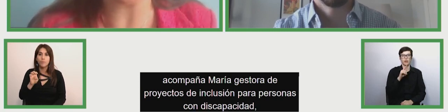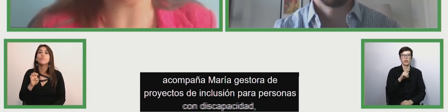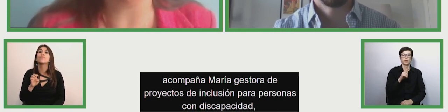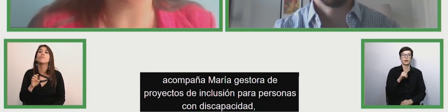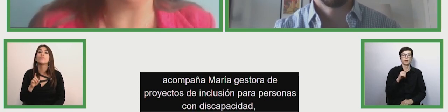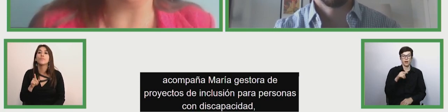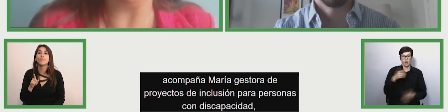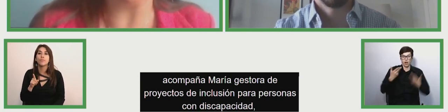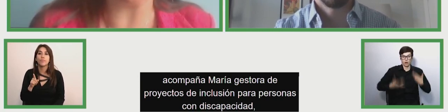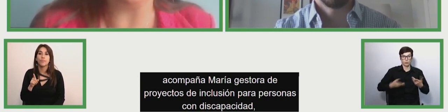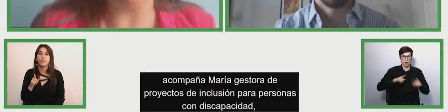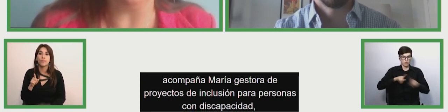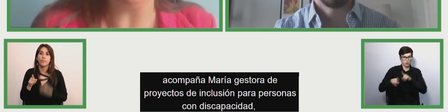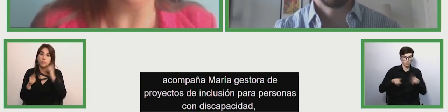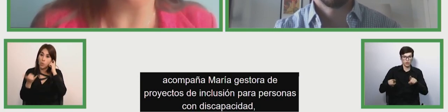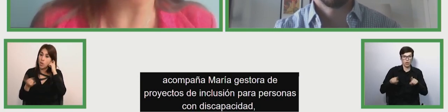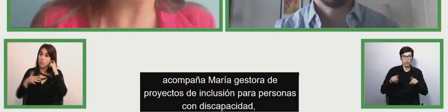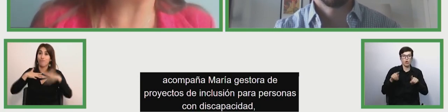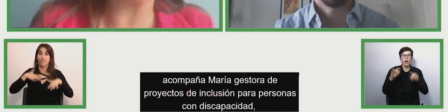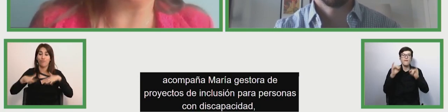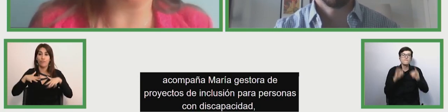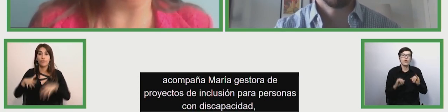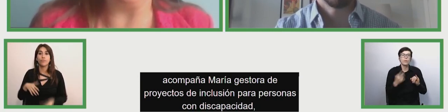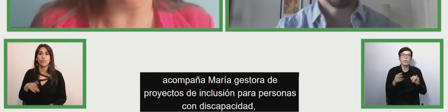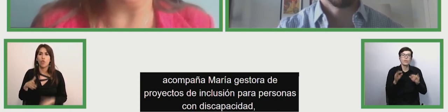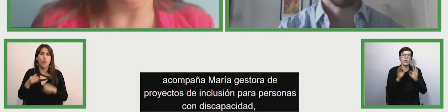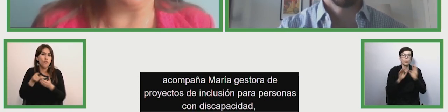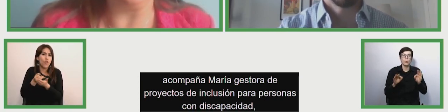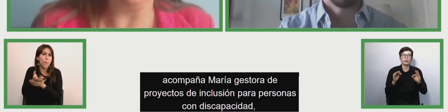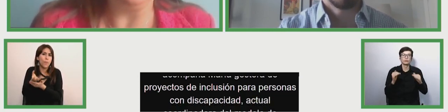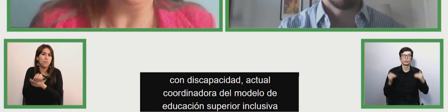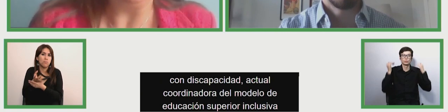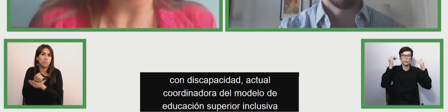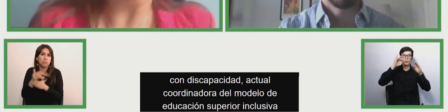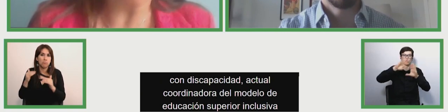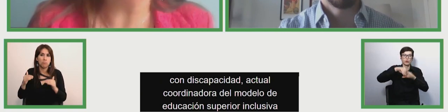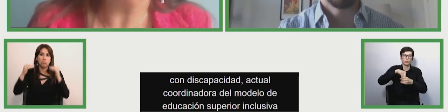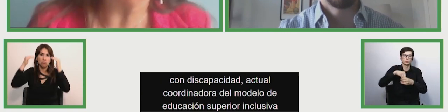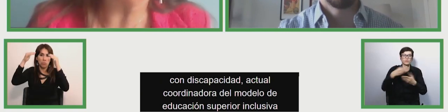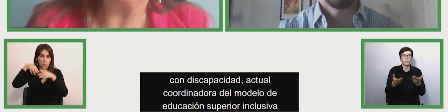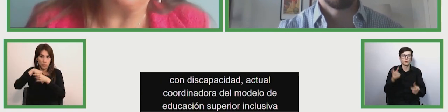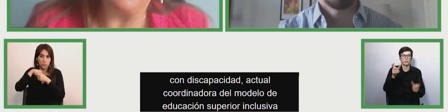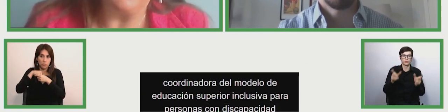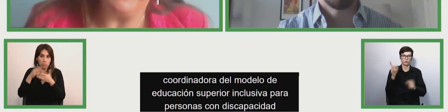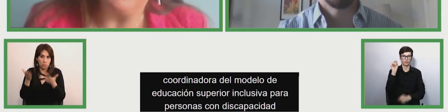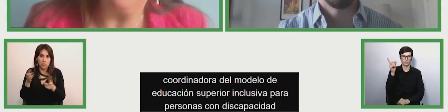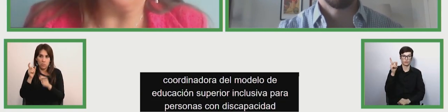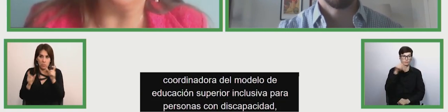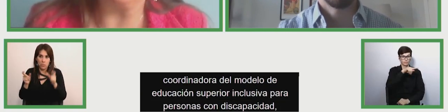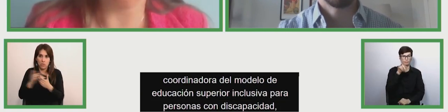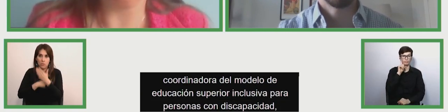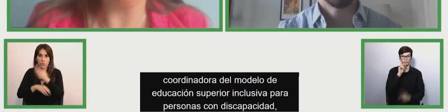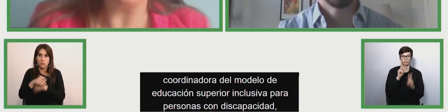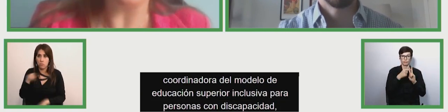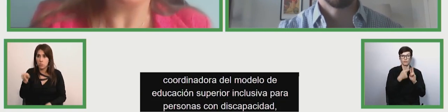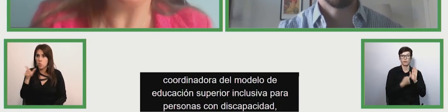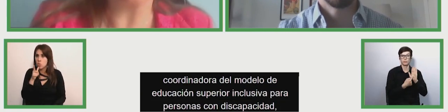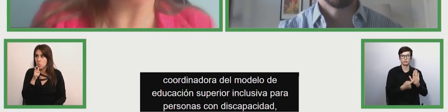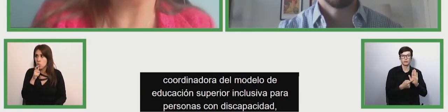project manager inclusion for people who have these capacities for the utem santa catarina current